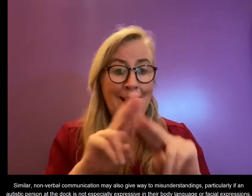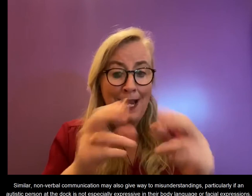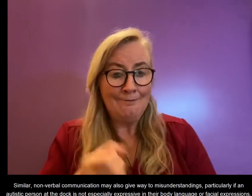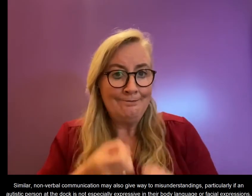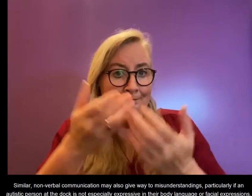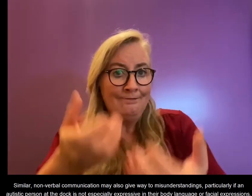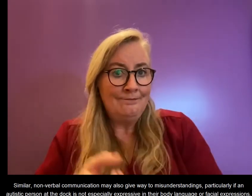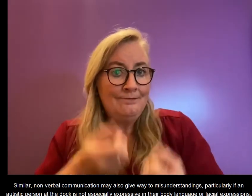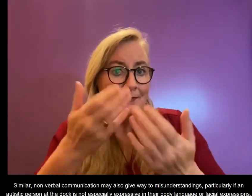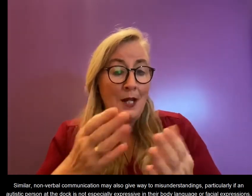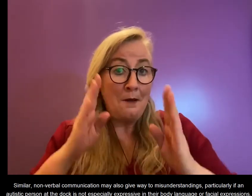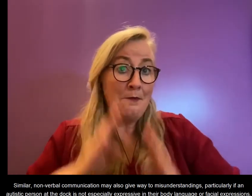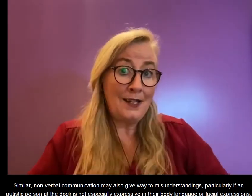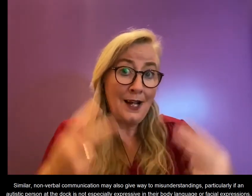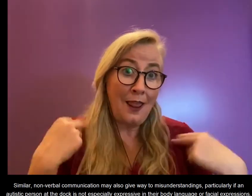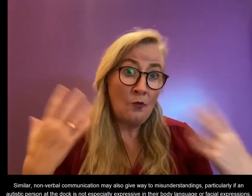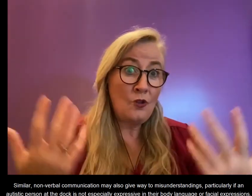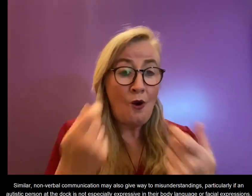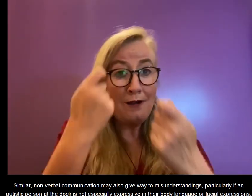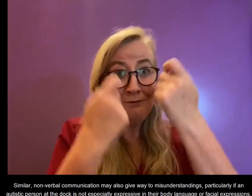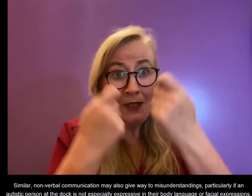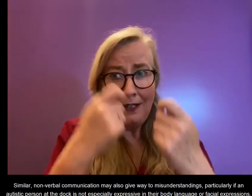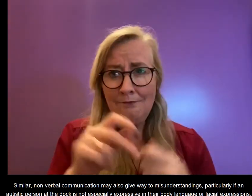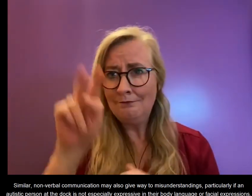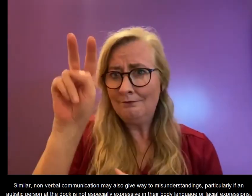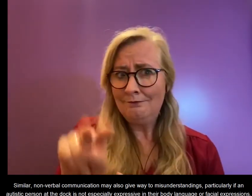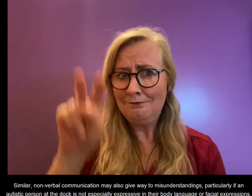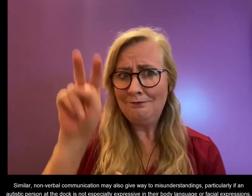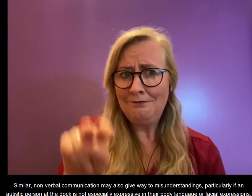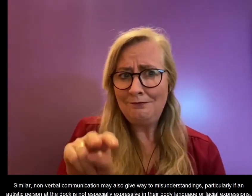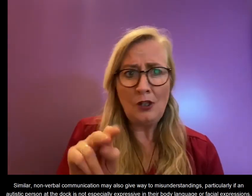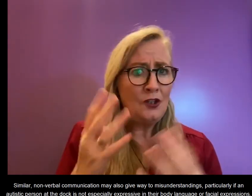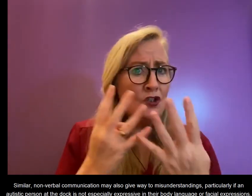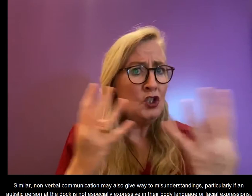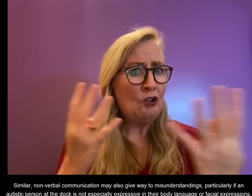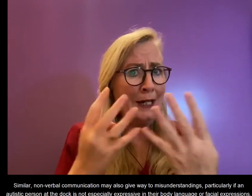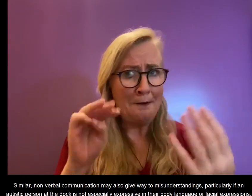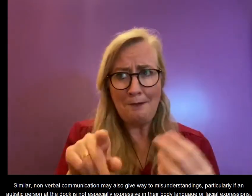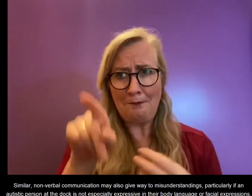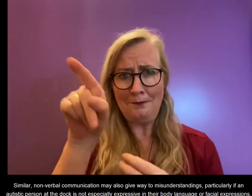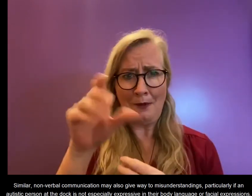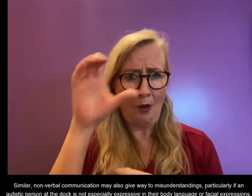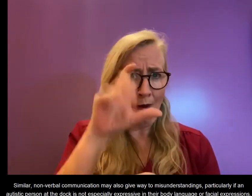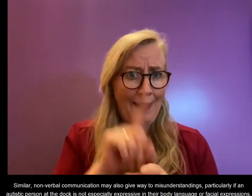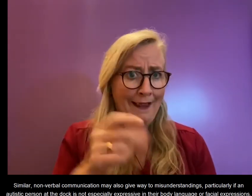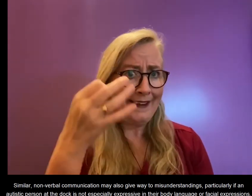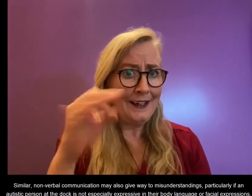dock is not particularly expressive in their body language or facial expression and this may be interpreted by members of the jury as a sign of guilt.